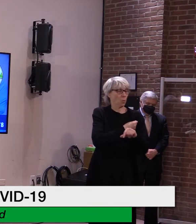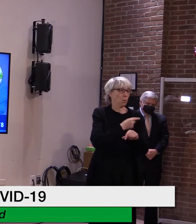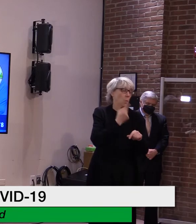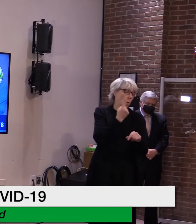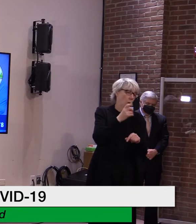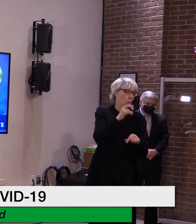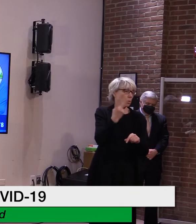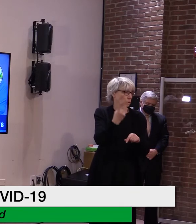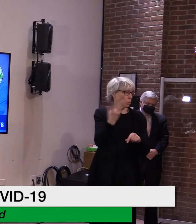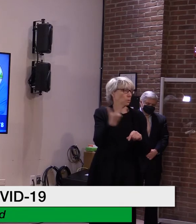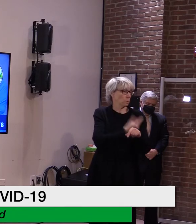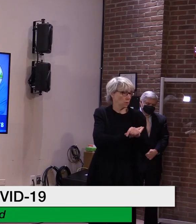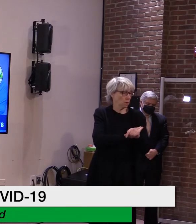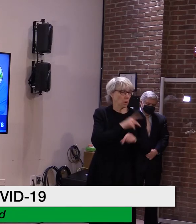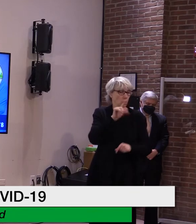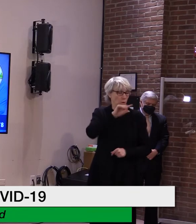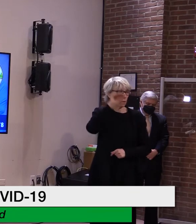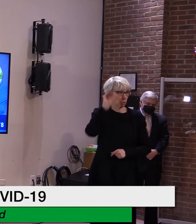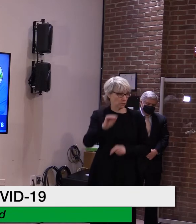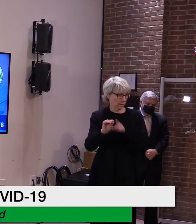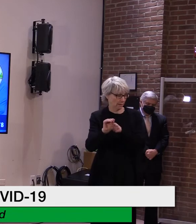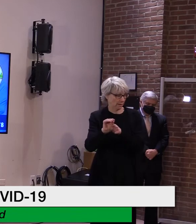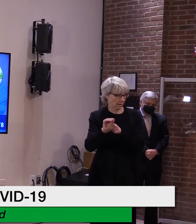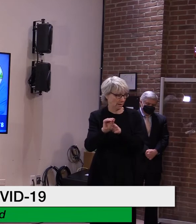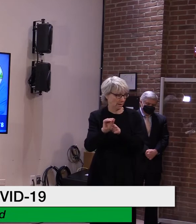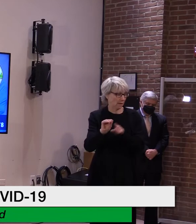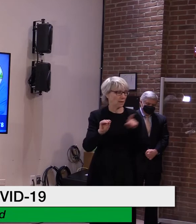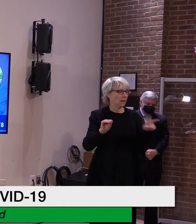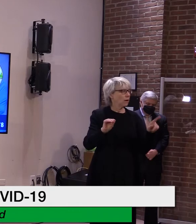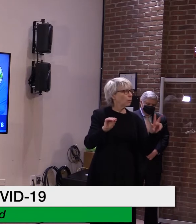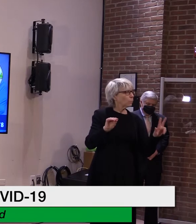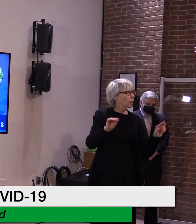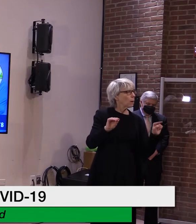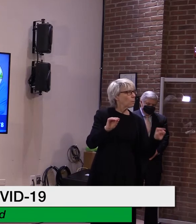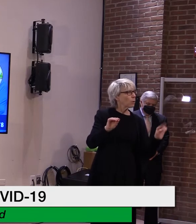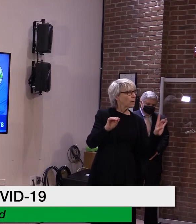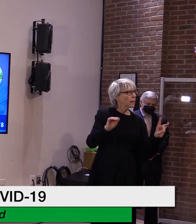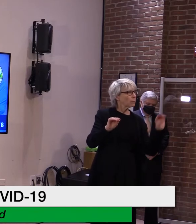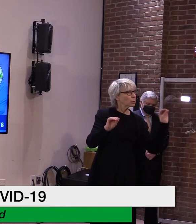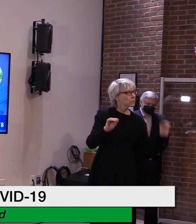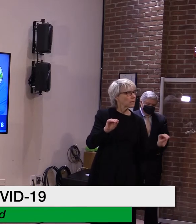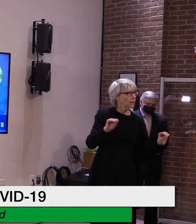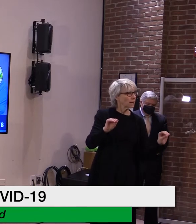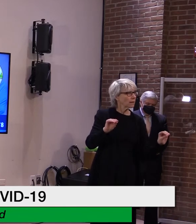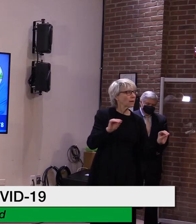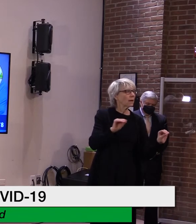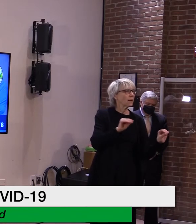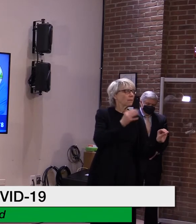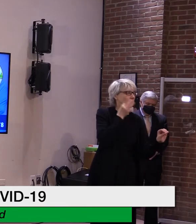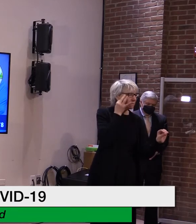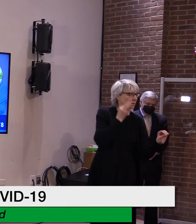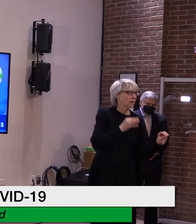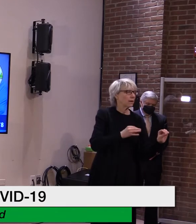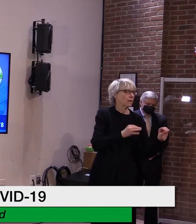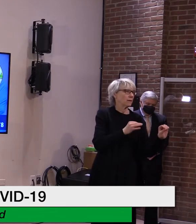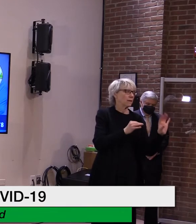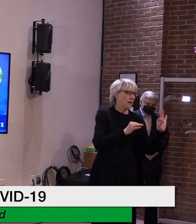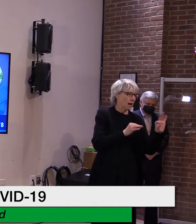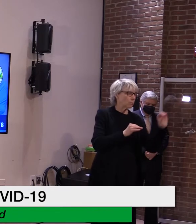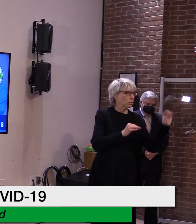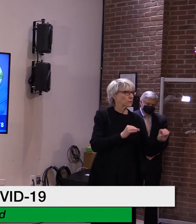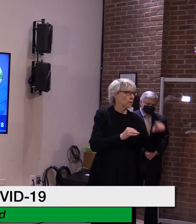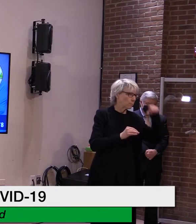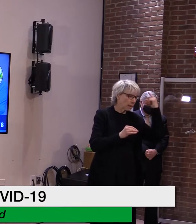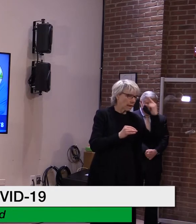vaccine, only 3.8% of indigenous Vermonters, 9% of black Vermonters, and 11% of